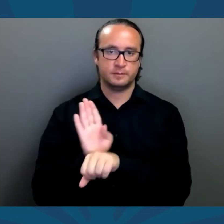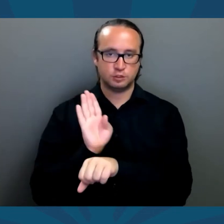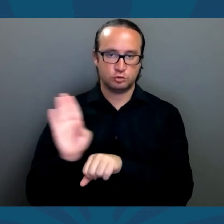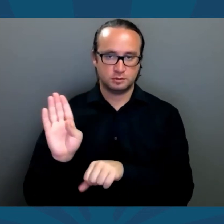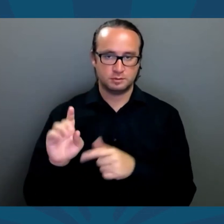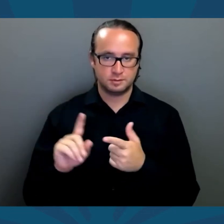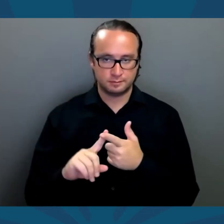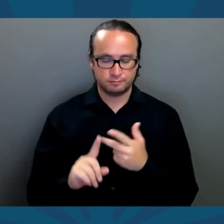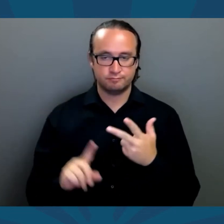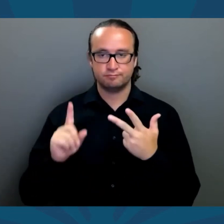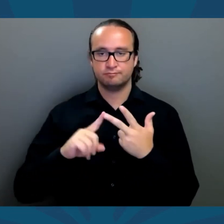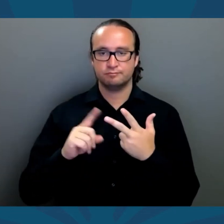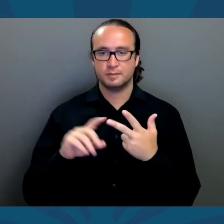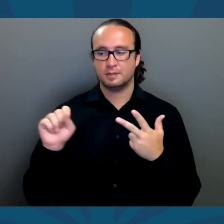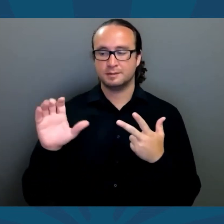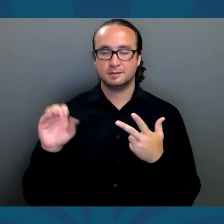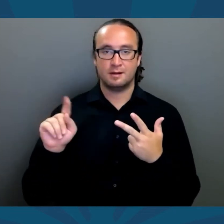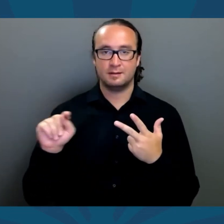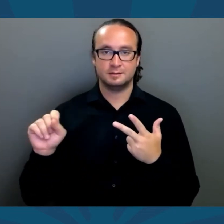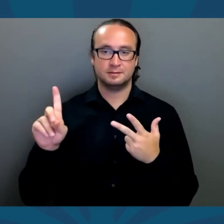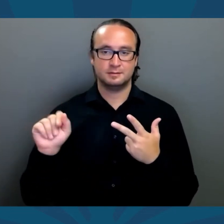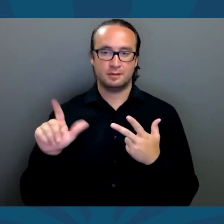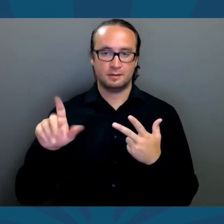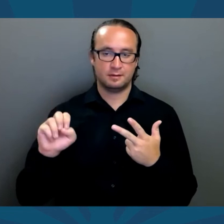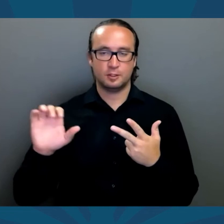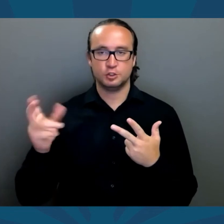and the Scottsdale Charos.